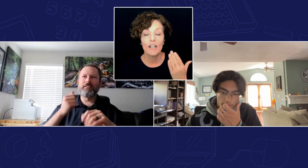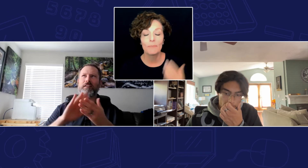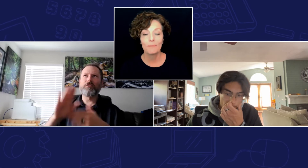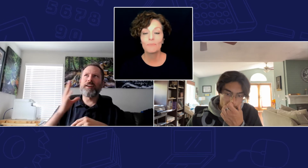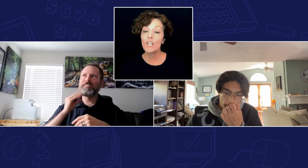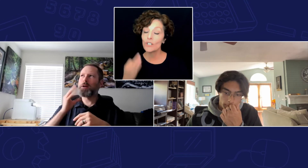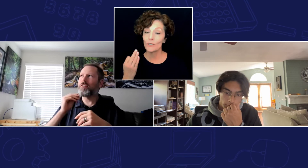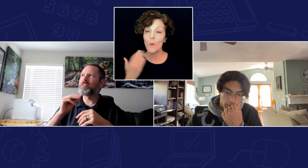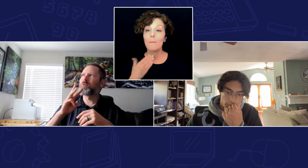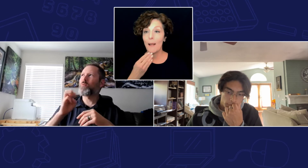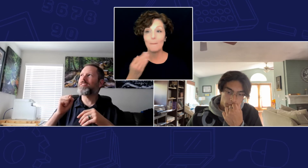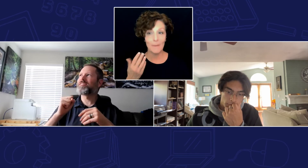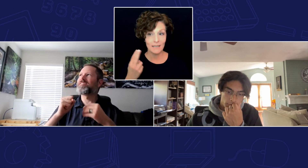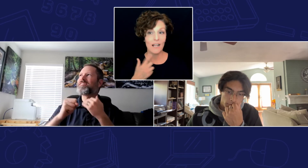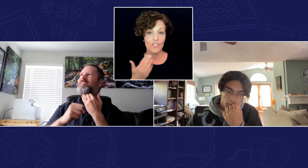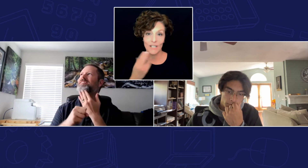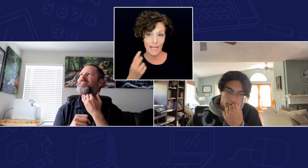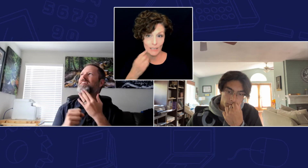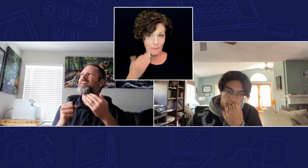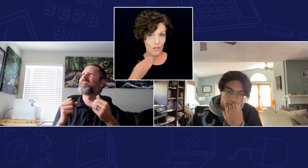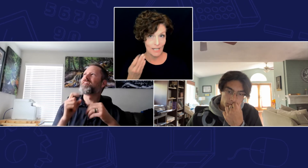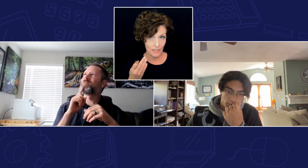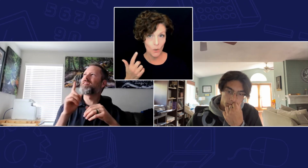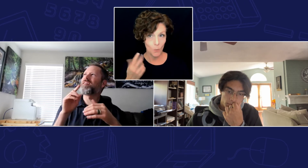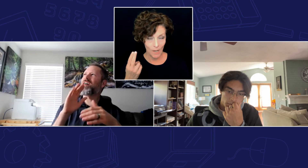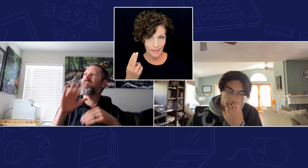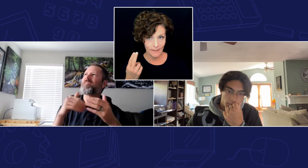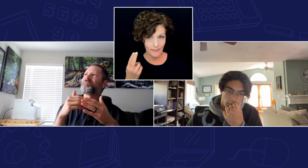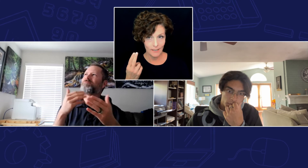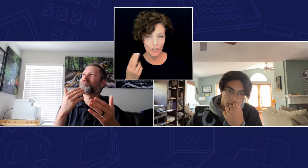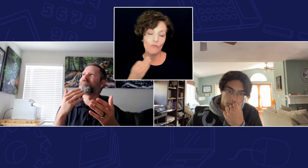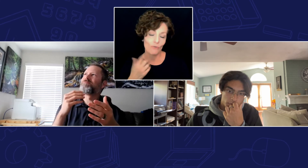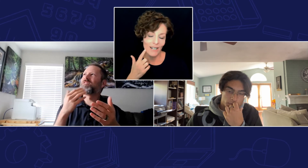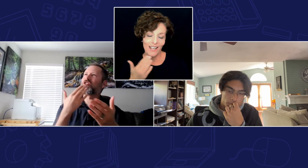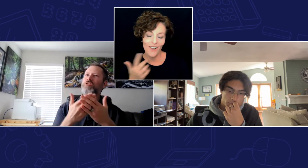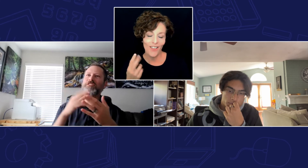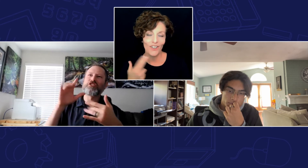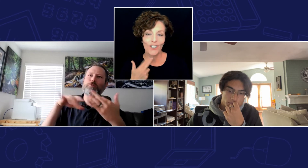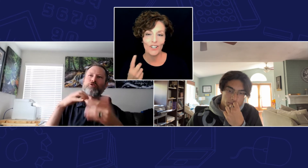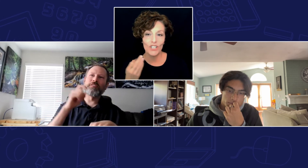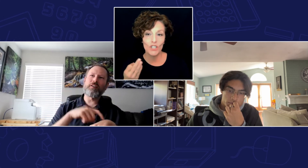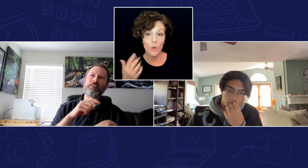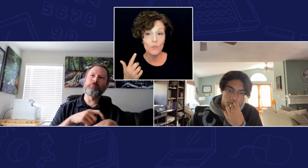so my best college experience was really all the good social time